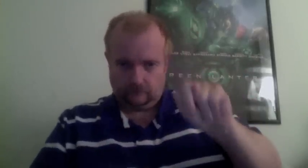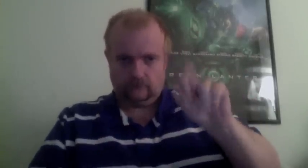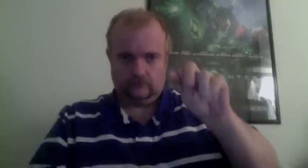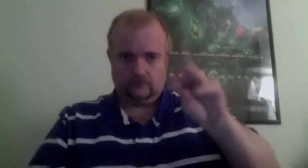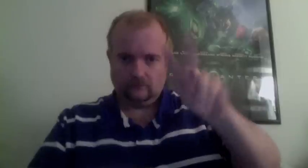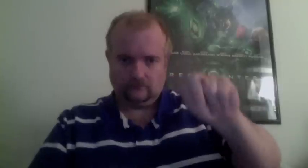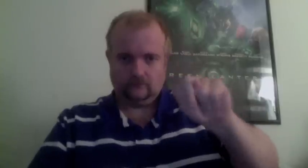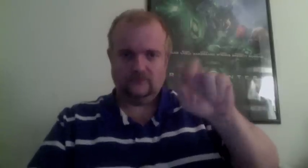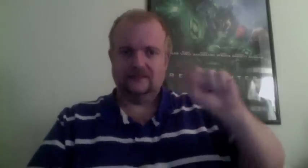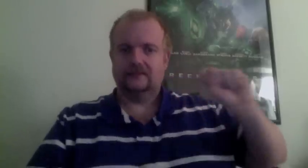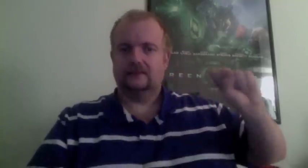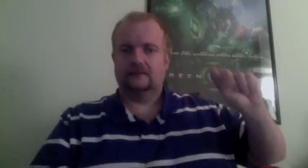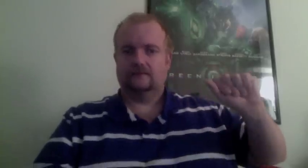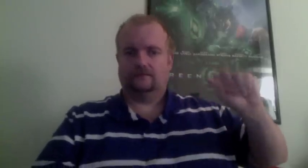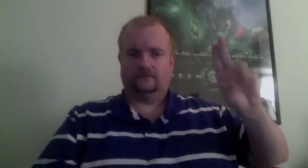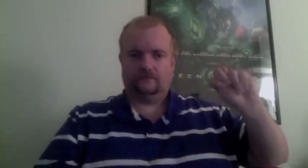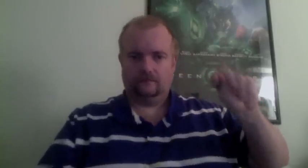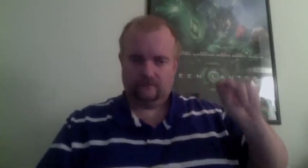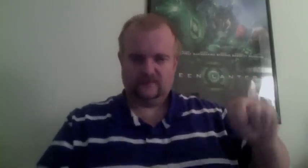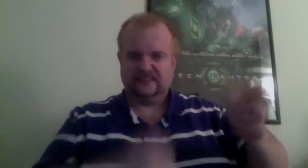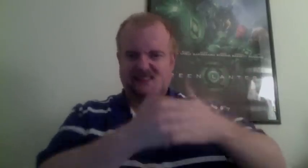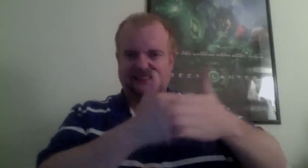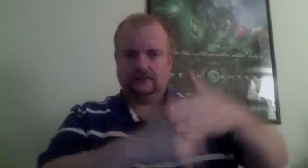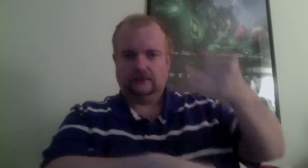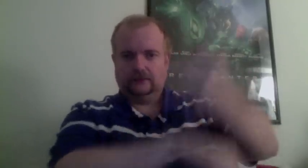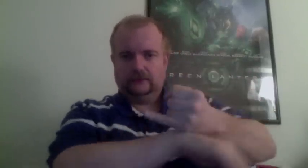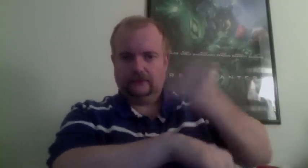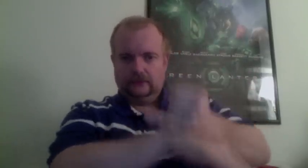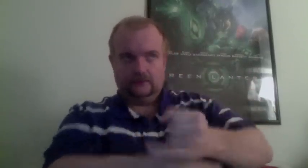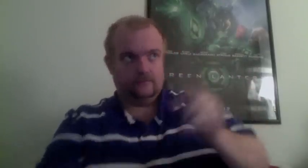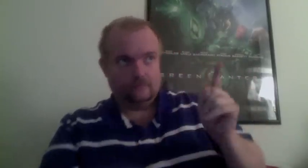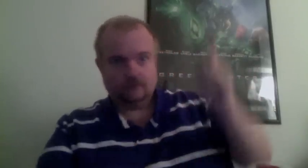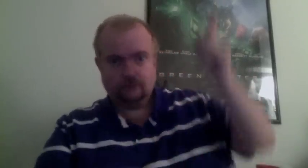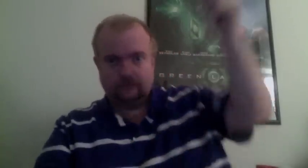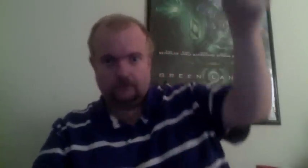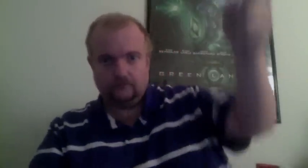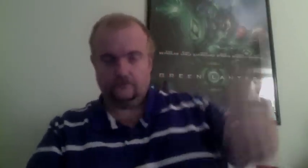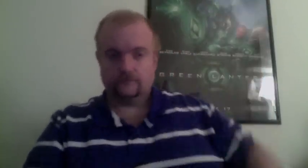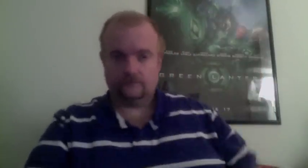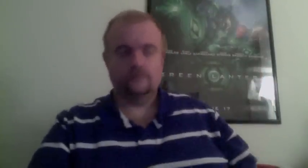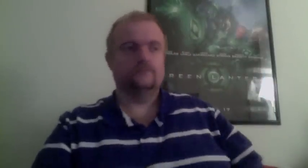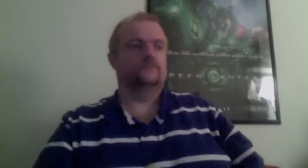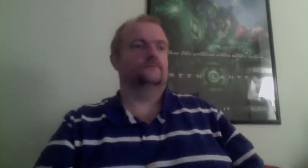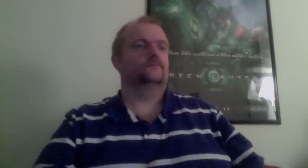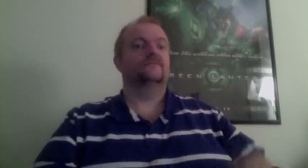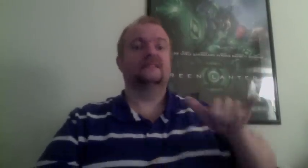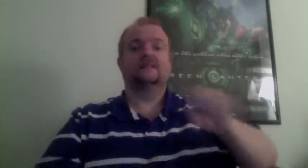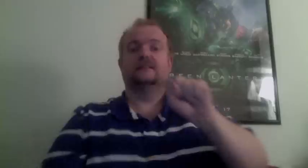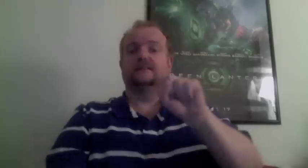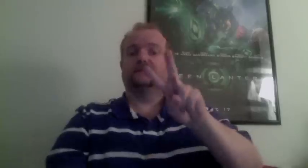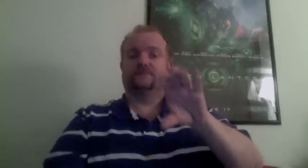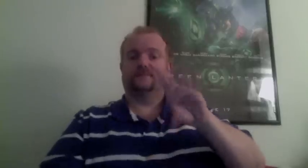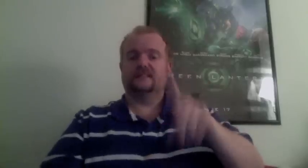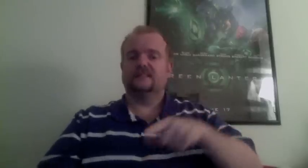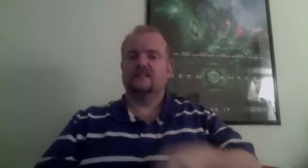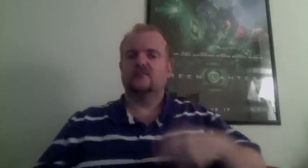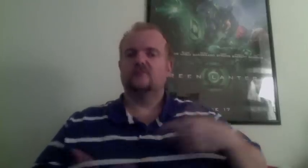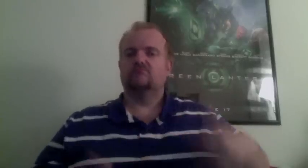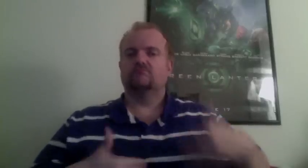processing and handling. To order Eggies for $10, post-processing and handling, call 1-800-496-0852 or visit us online at GetEggiesTV